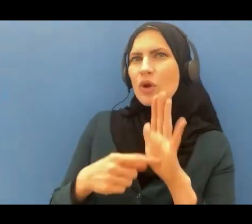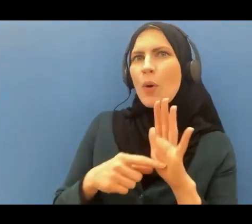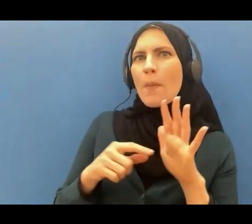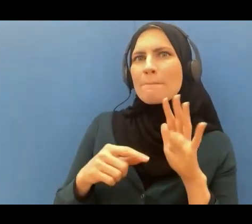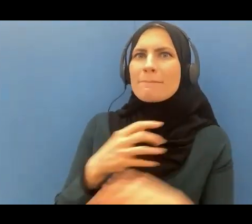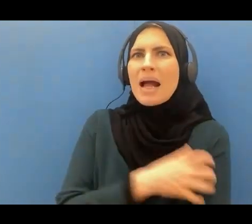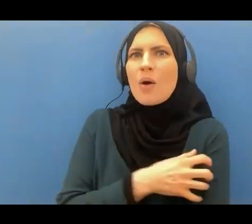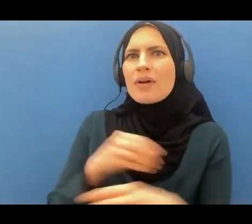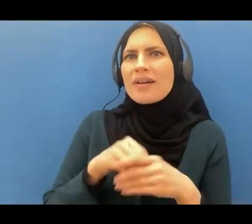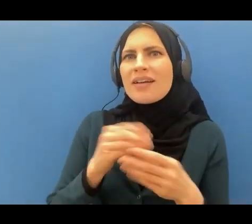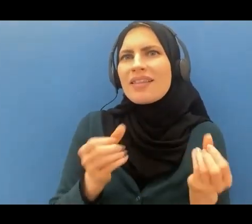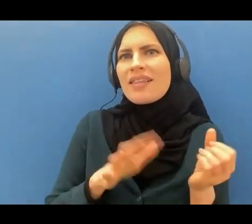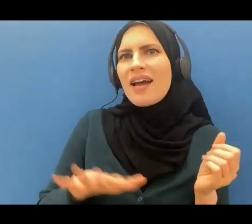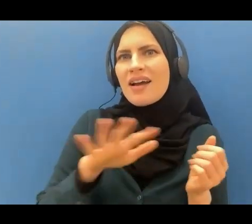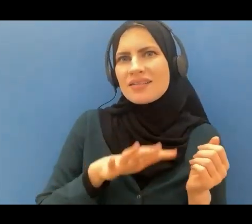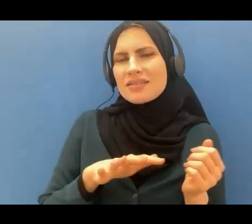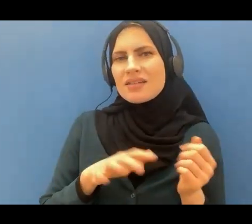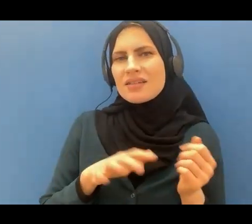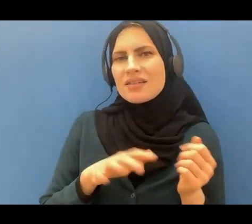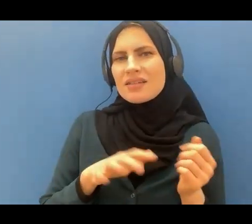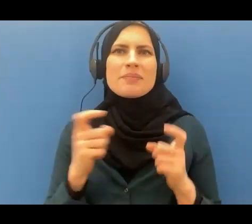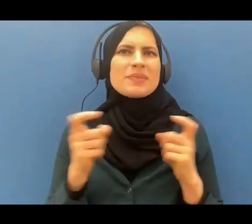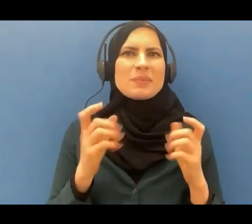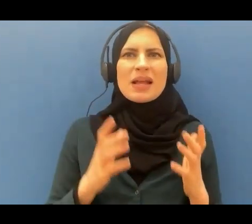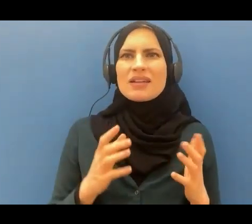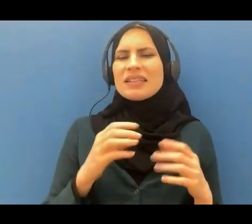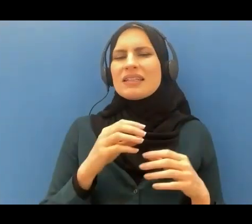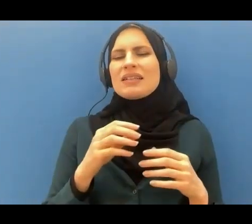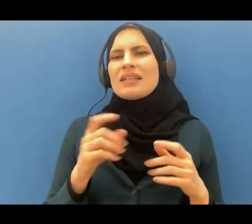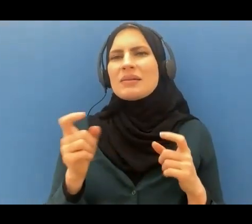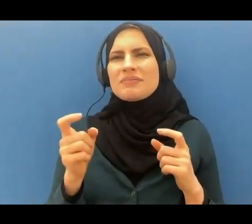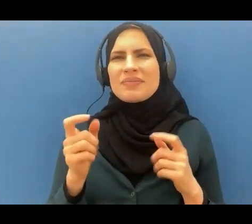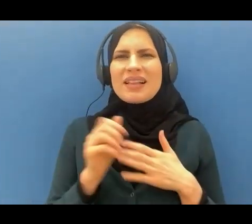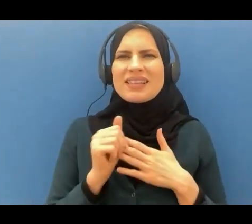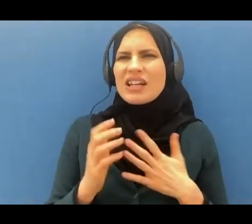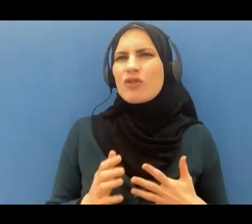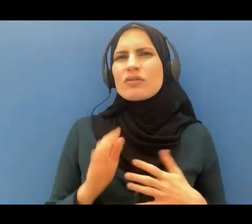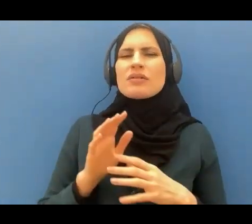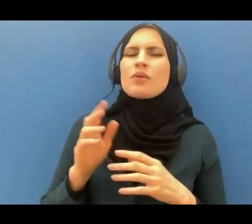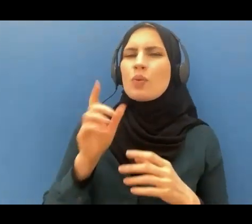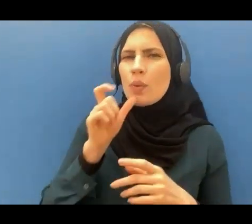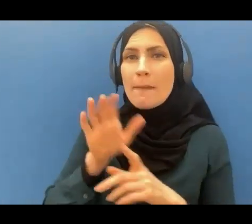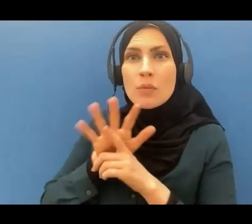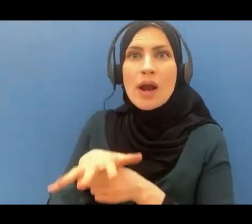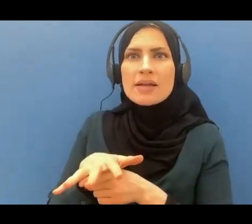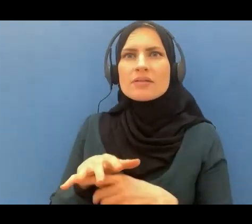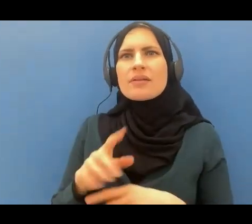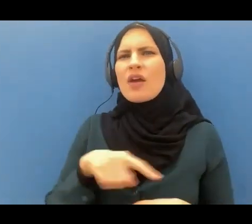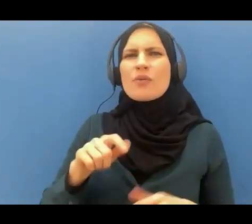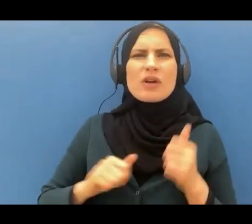tyrants the despots and the aggressive ones and the wrong doers